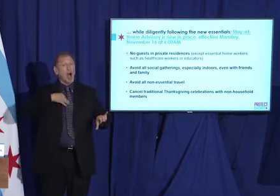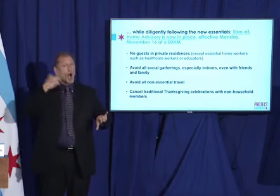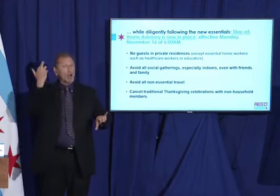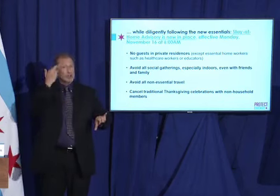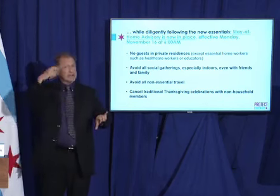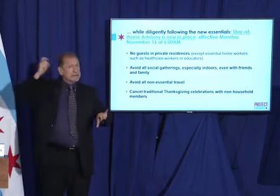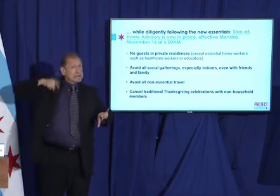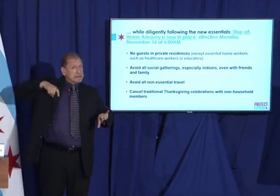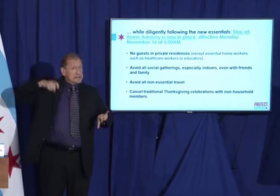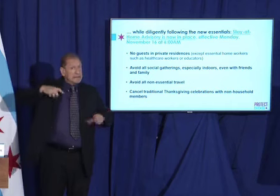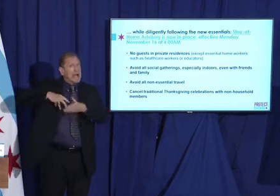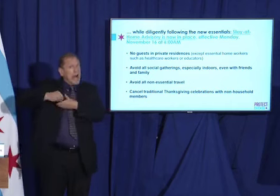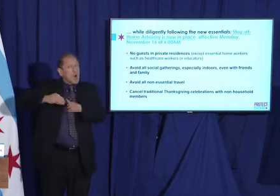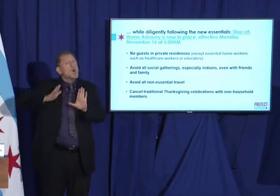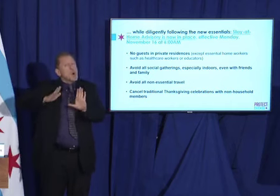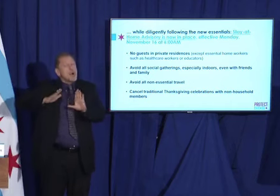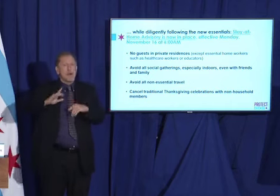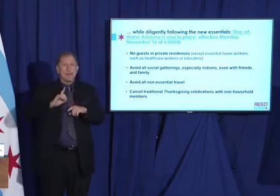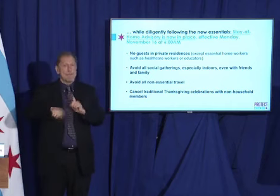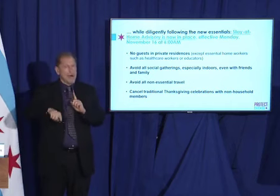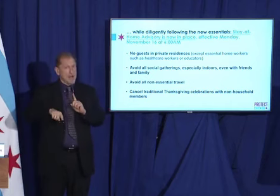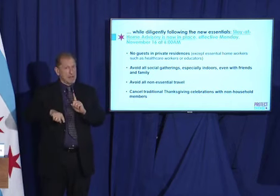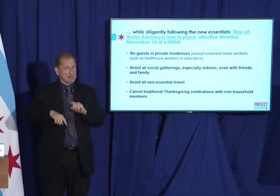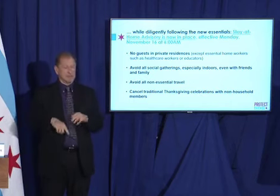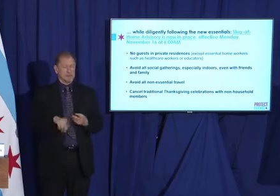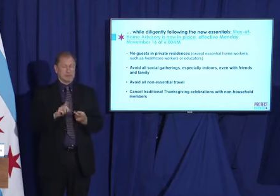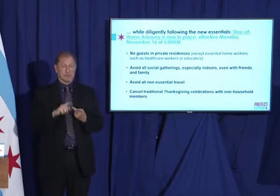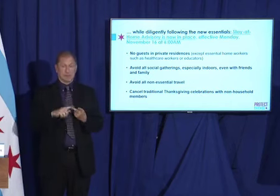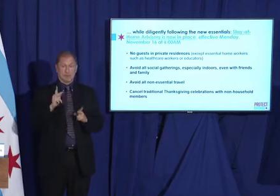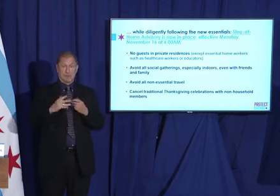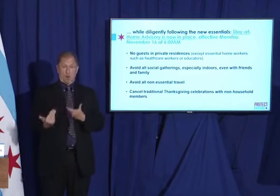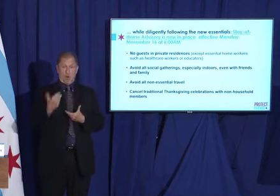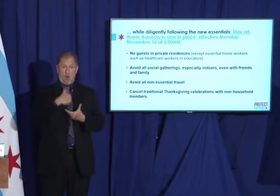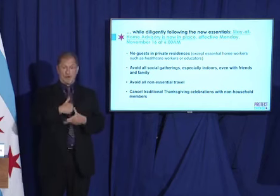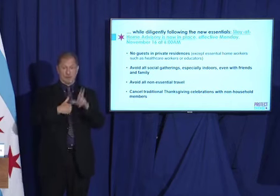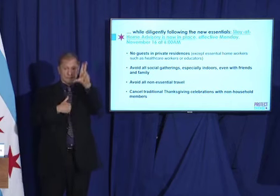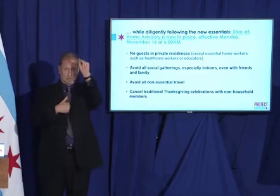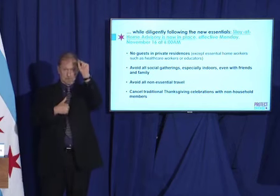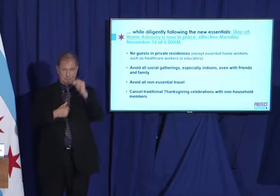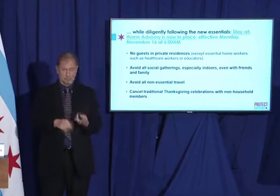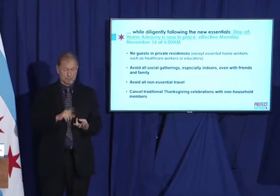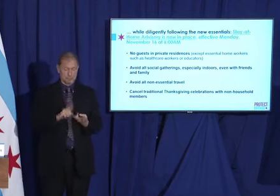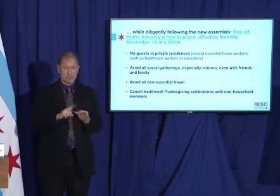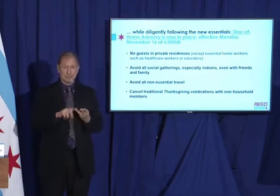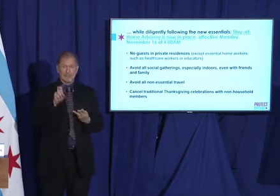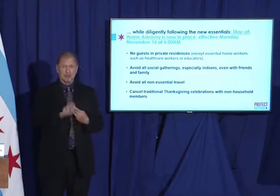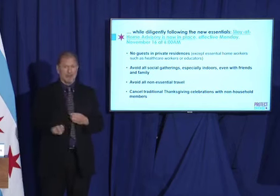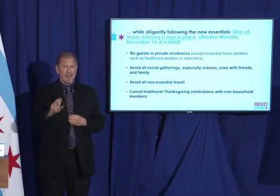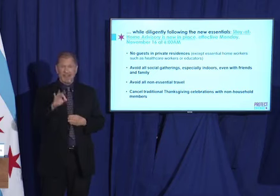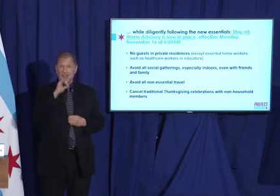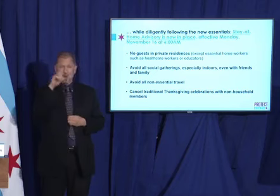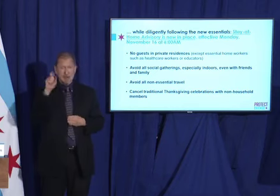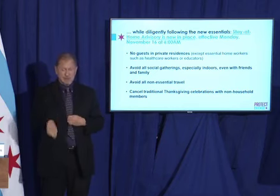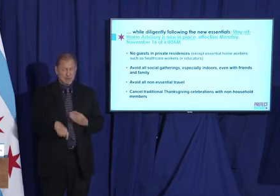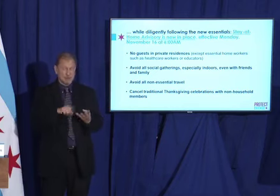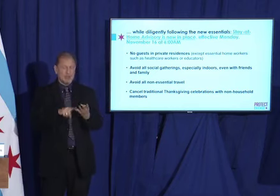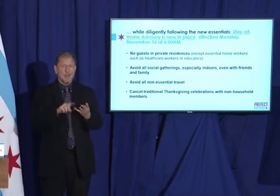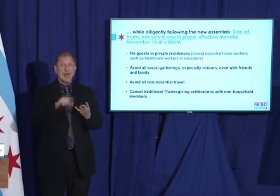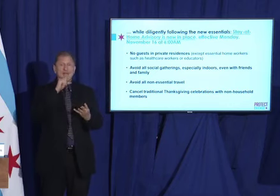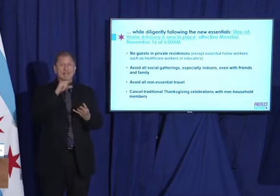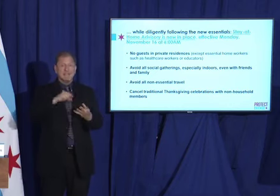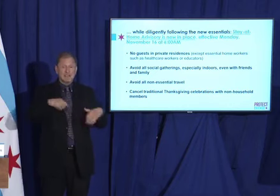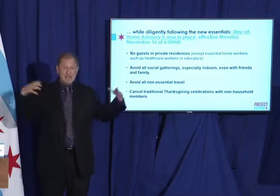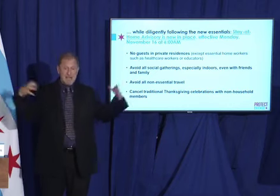Do not have guests over. Avoid unnecessary travel. And cancel your traditional Thanksgiving plans.